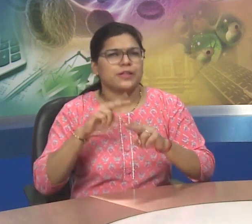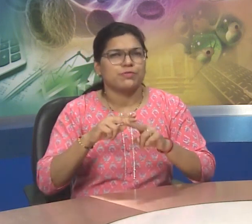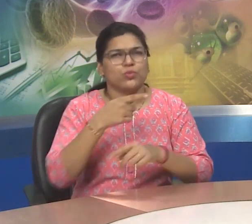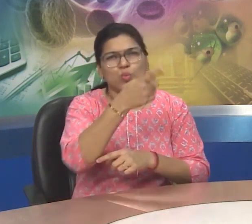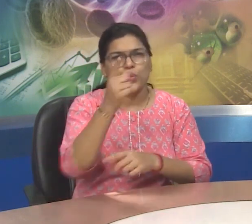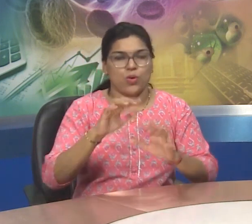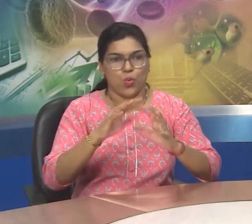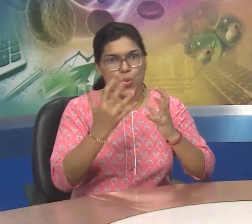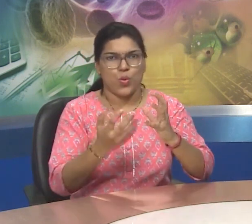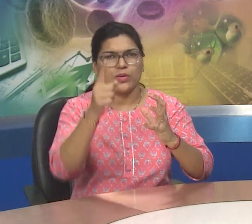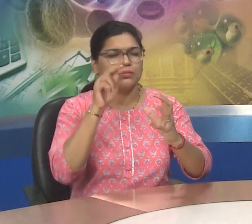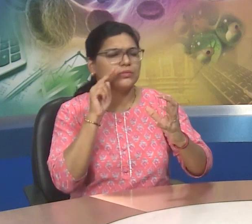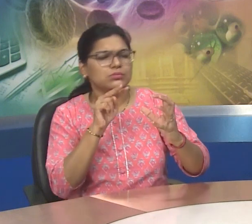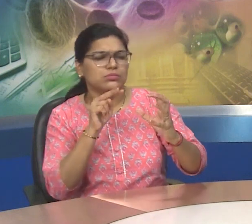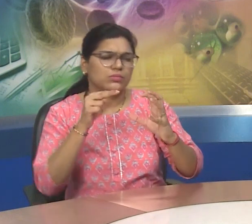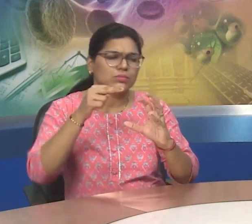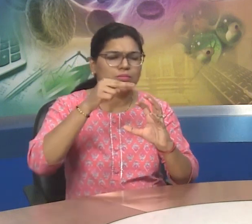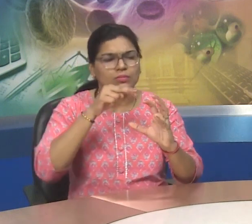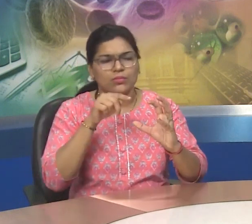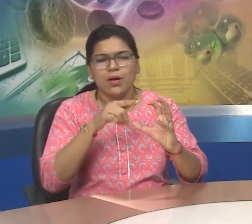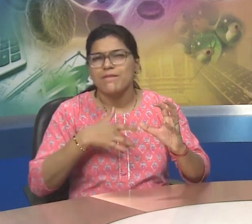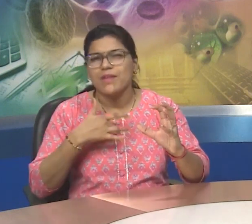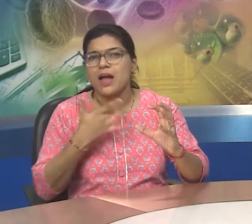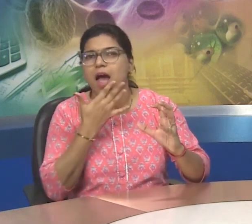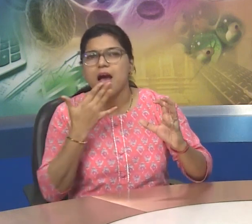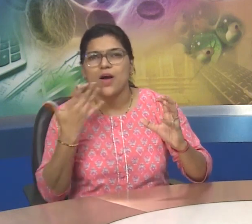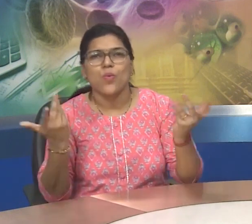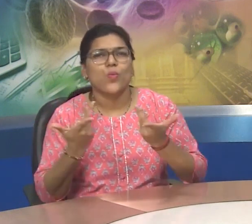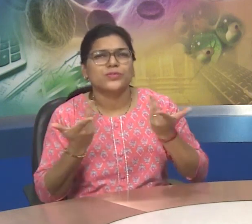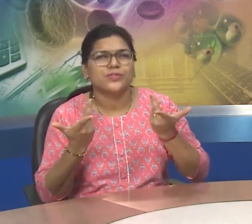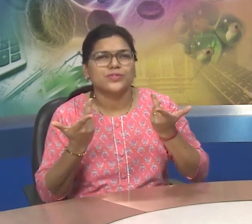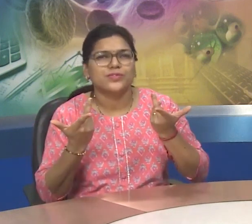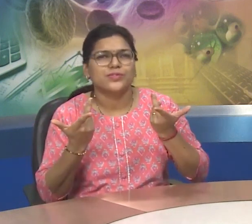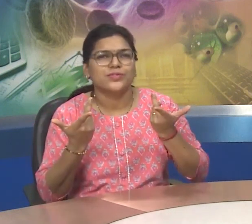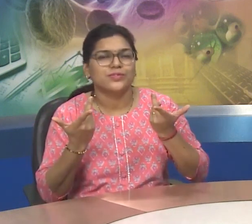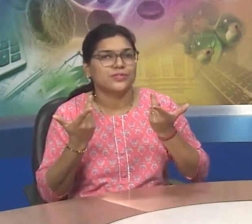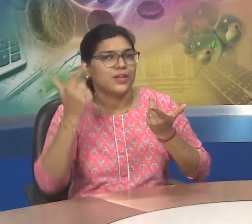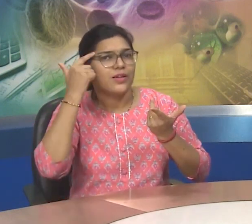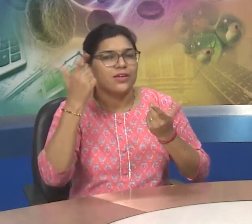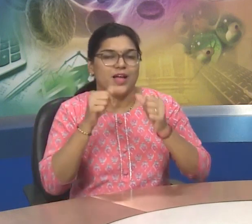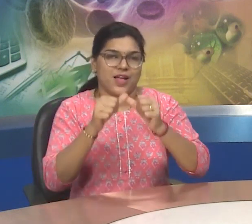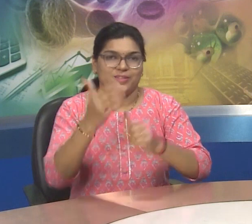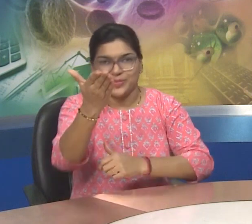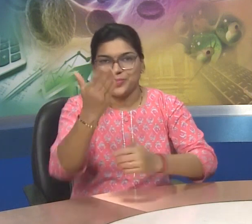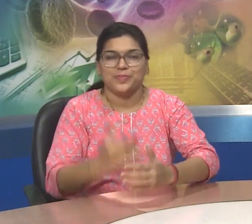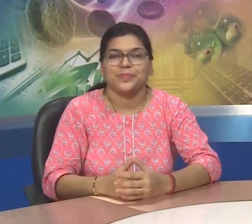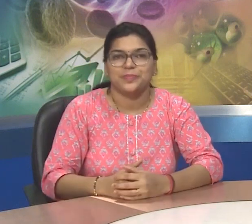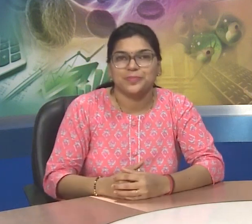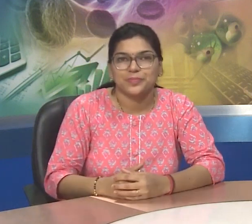to view the earth from space which color would it reflect